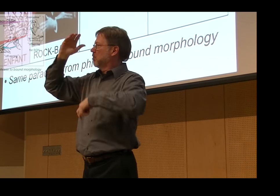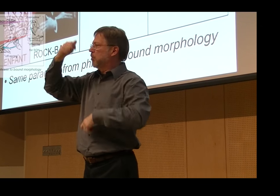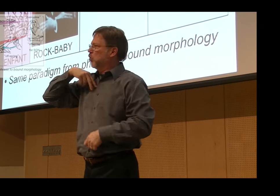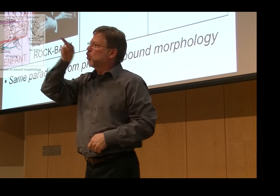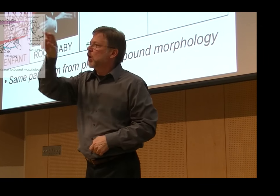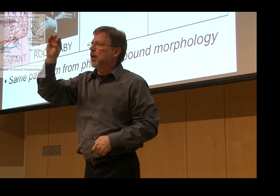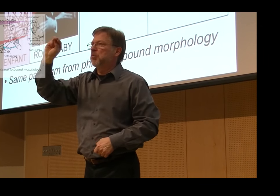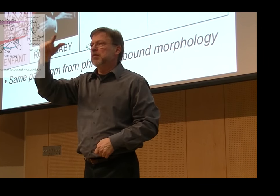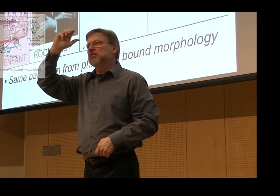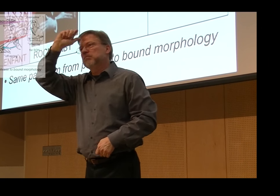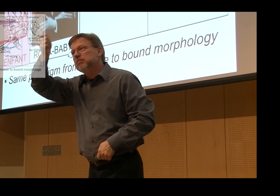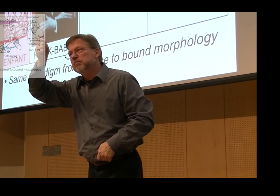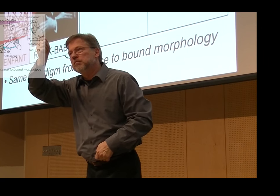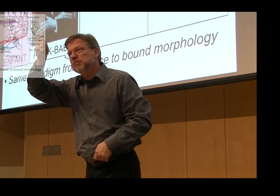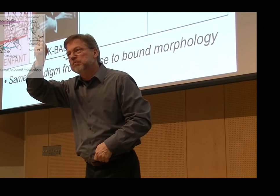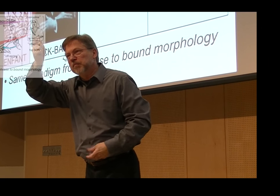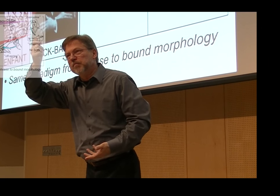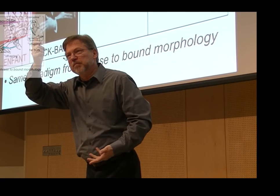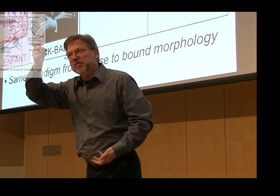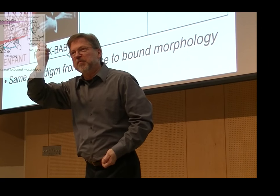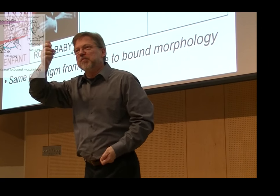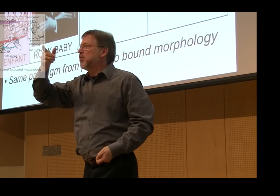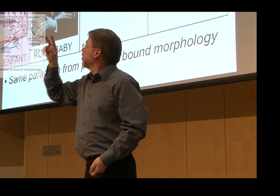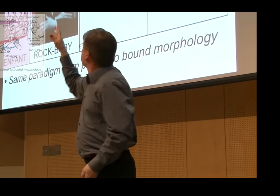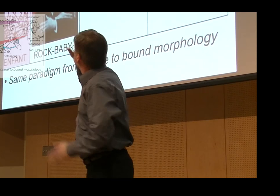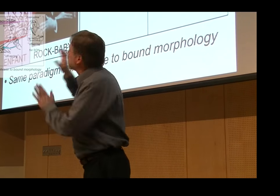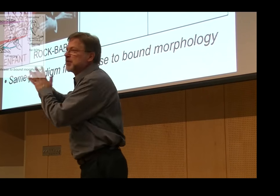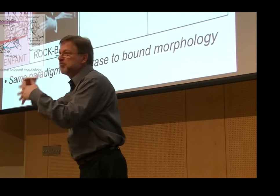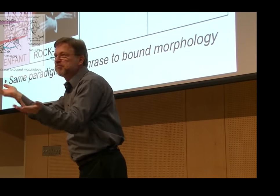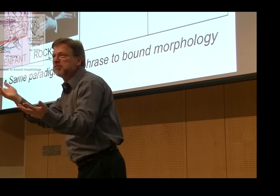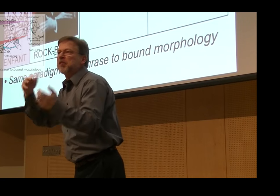of the, this lexical phrase starts with male or female.